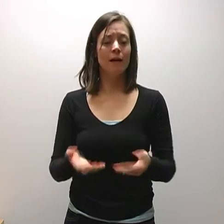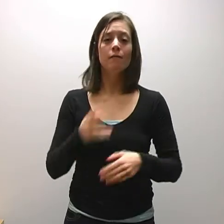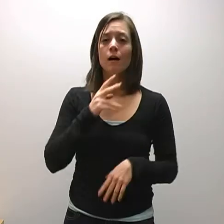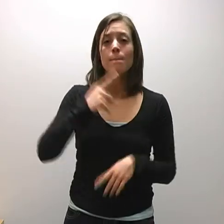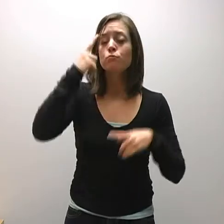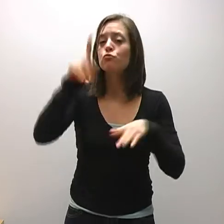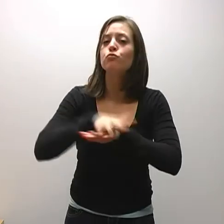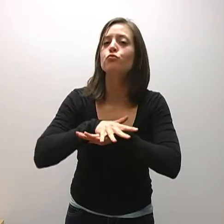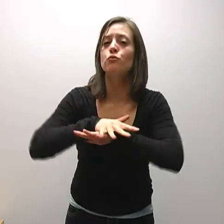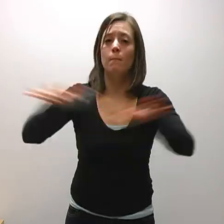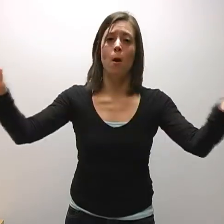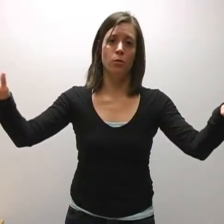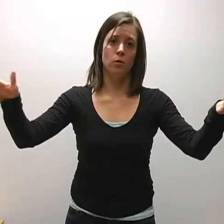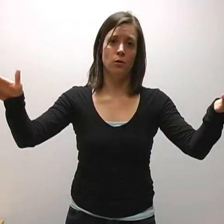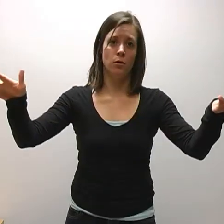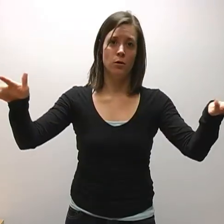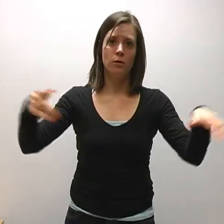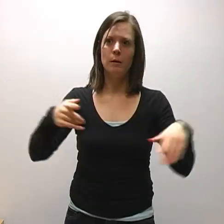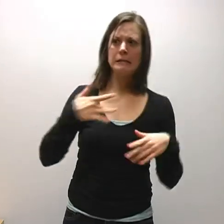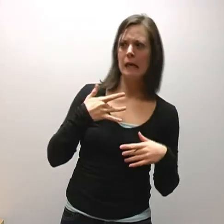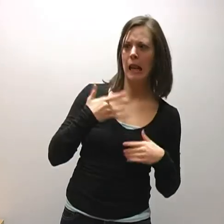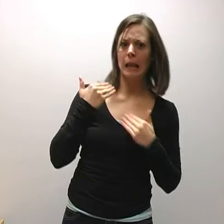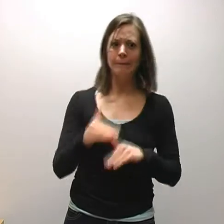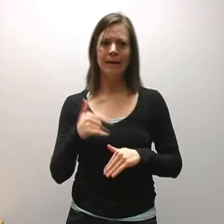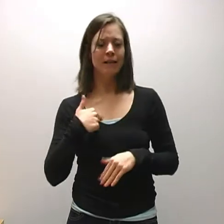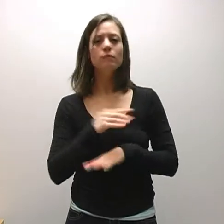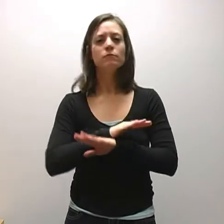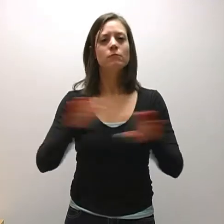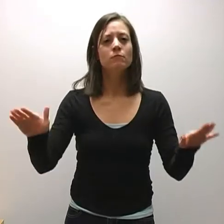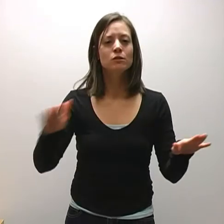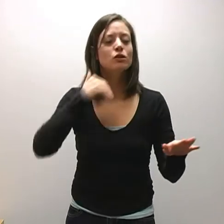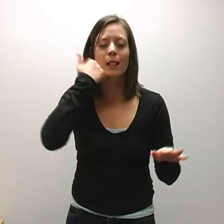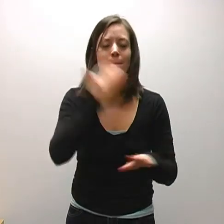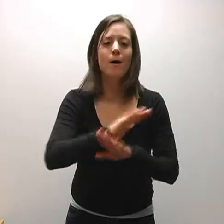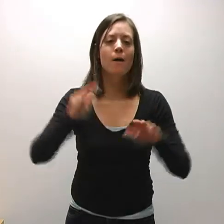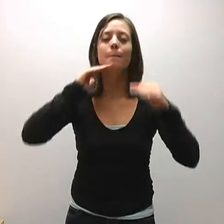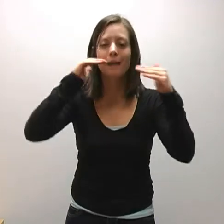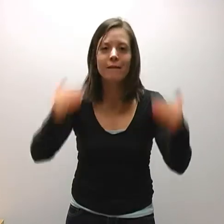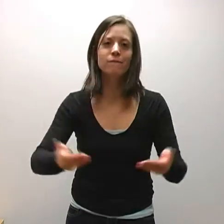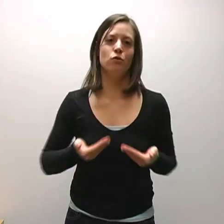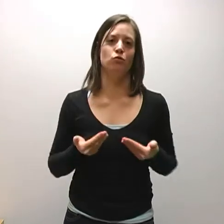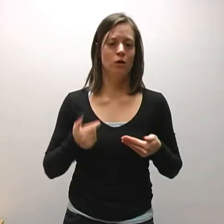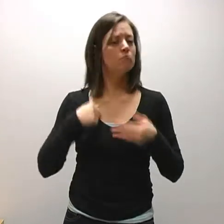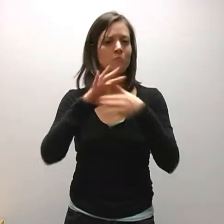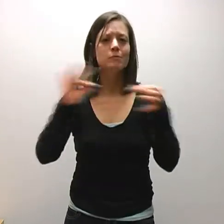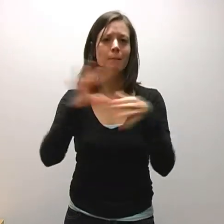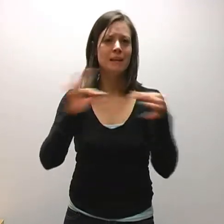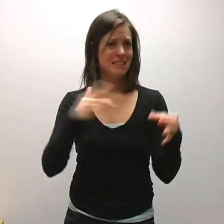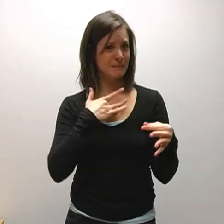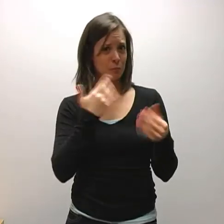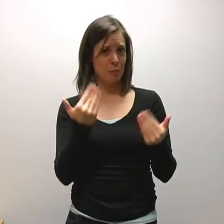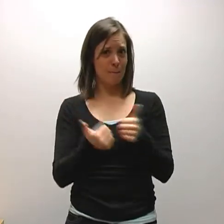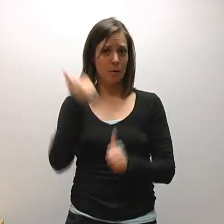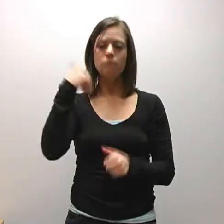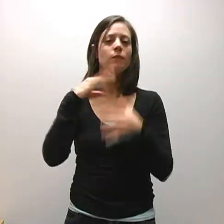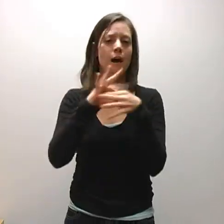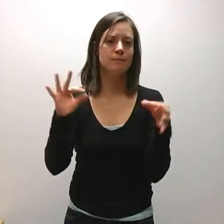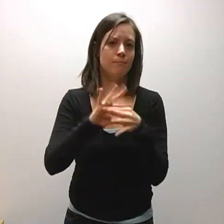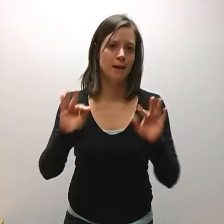but who are talking about, that would be, even about an animal. We were interested in our friends,